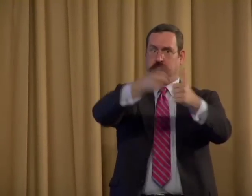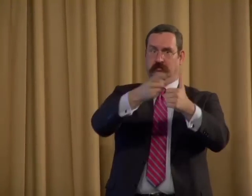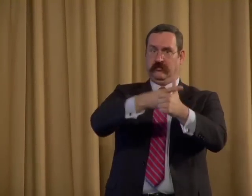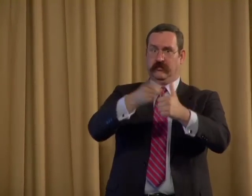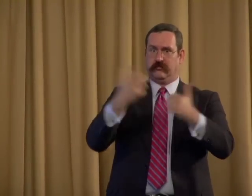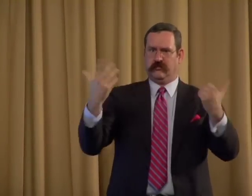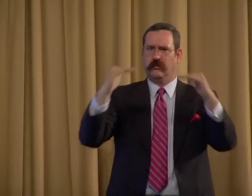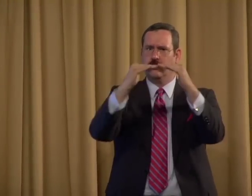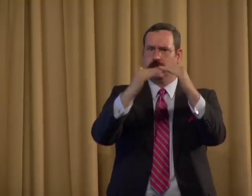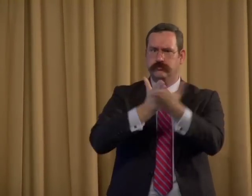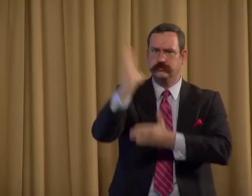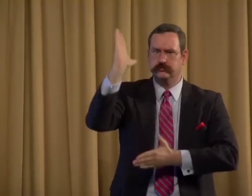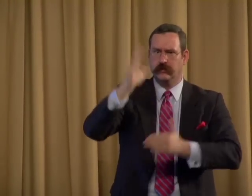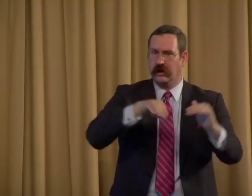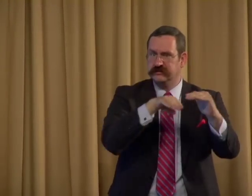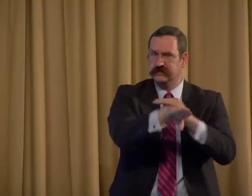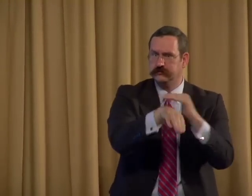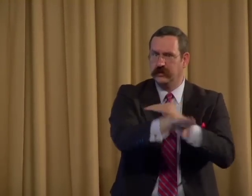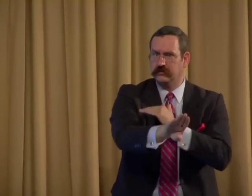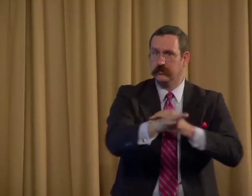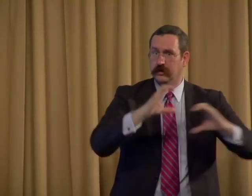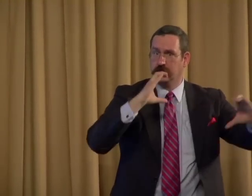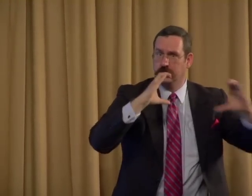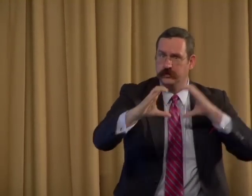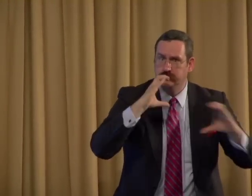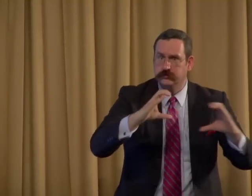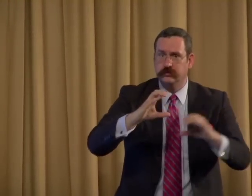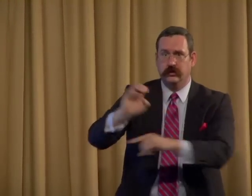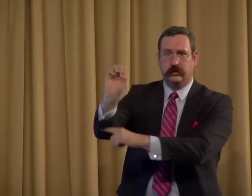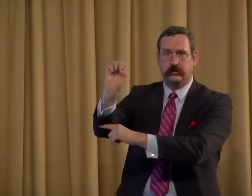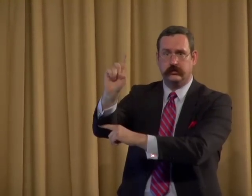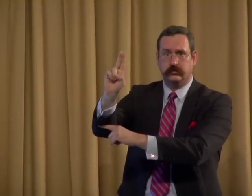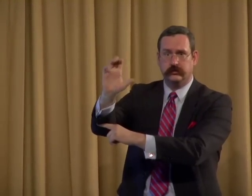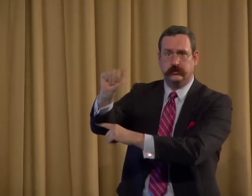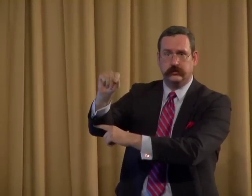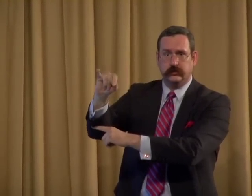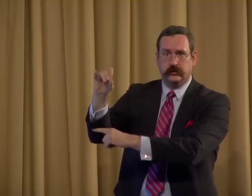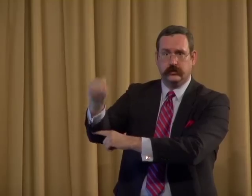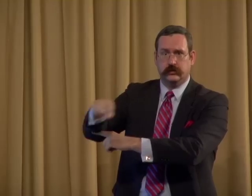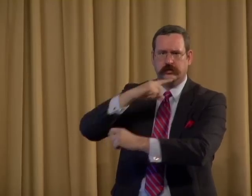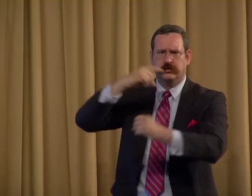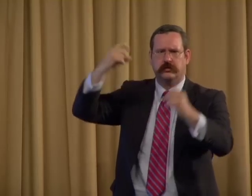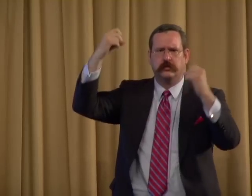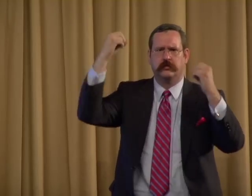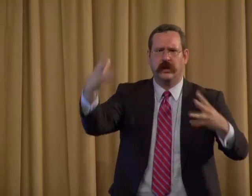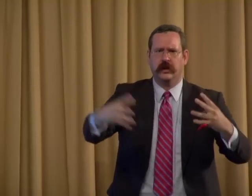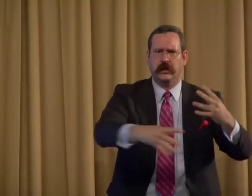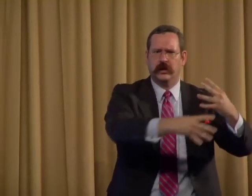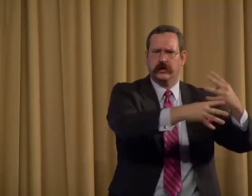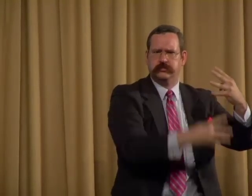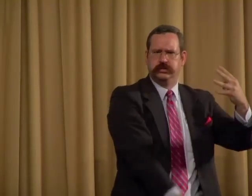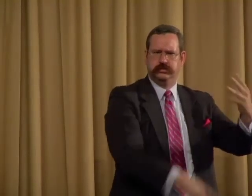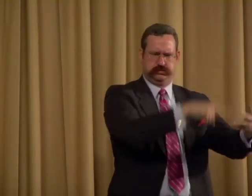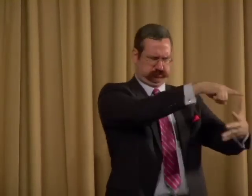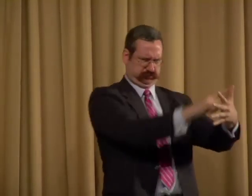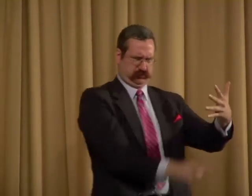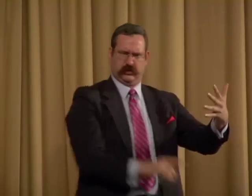attention. Equal rights, accessibility, communication access, education.